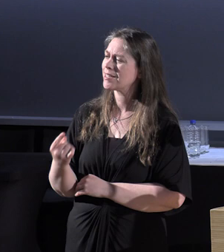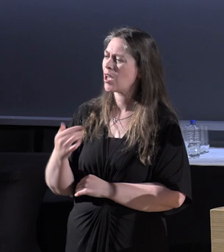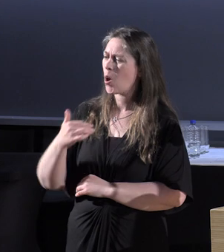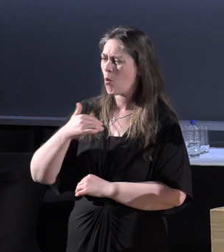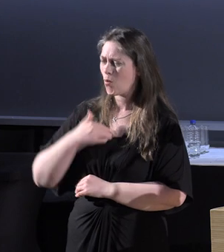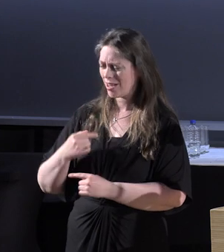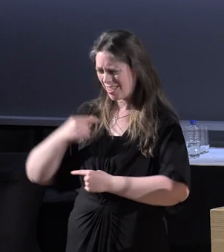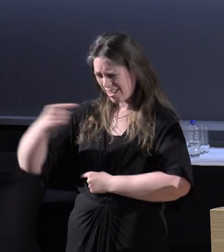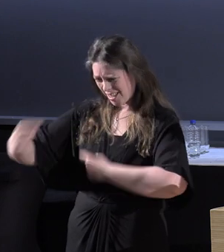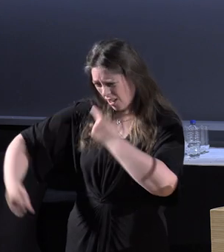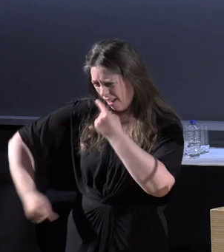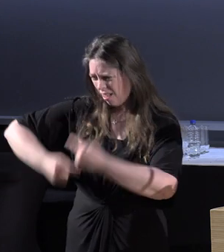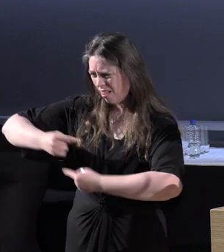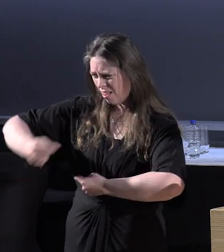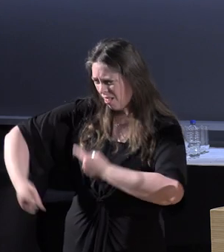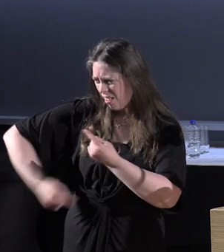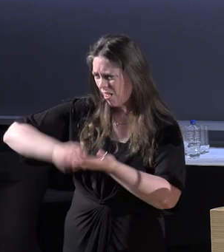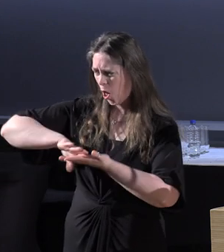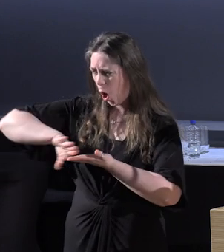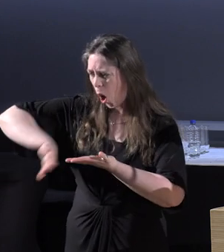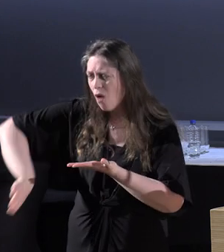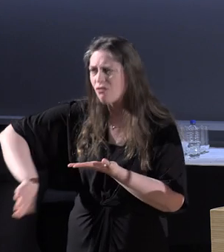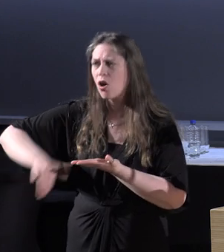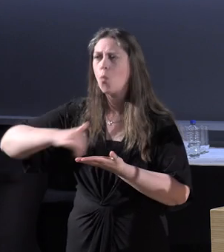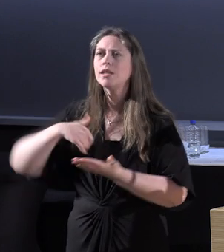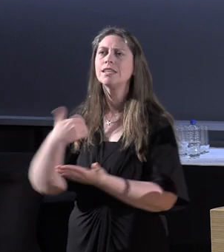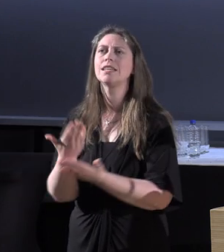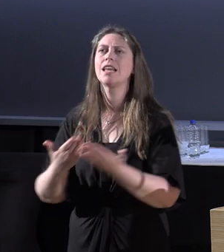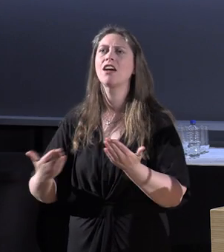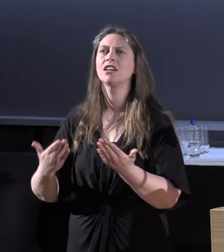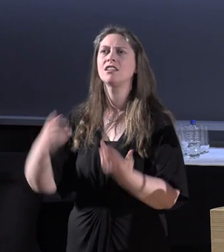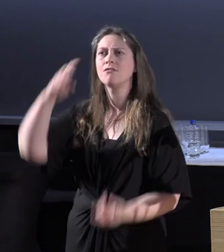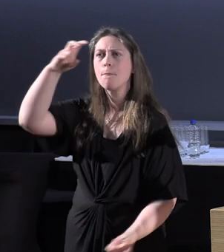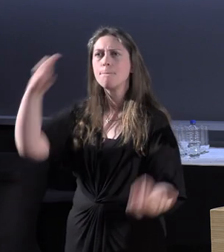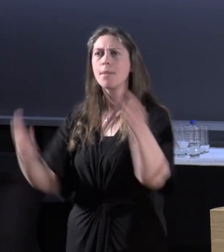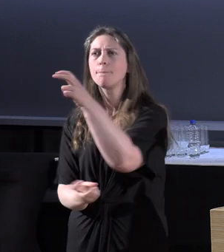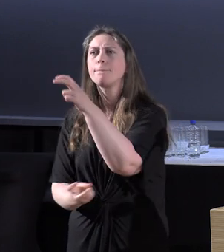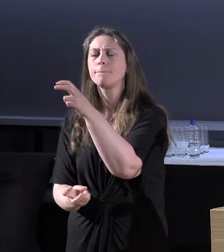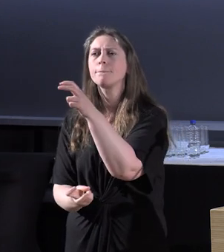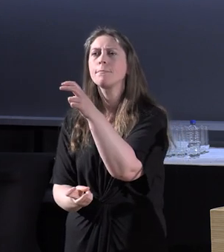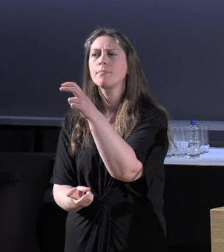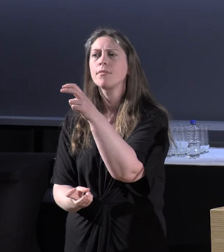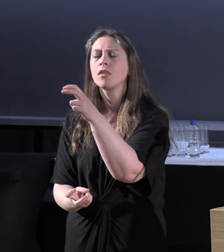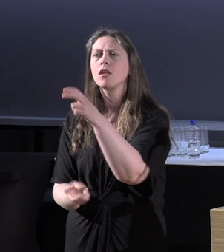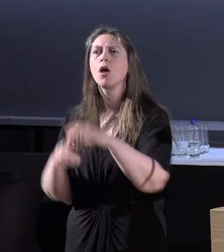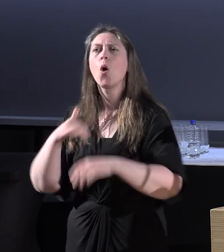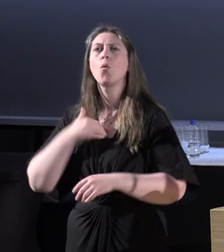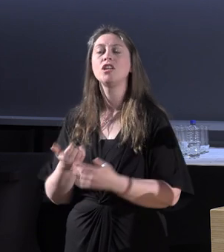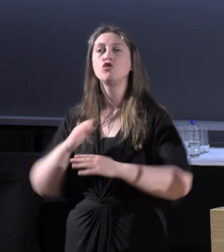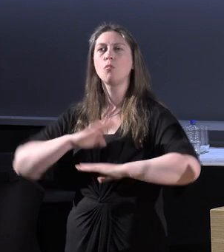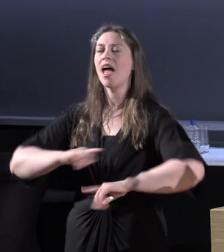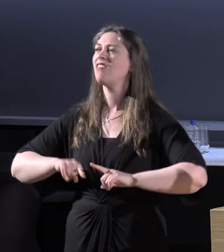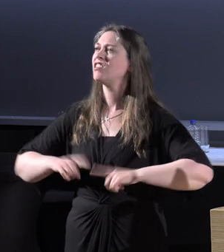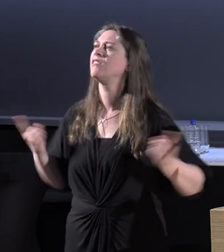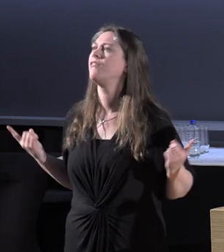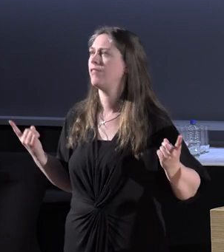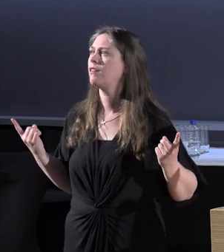out of this cycle. We have to change the narrative. We have to behave differently.